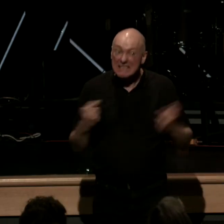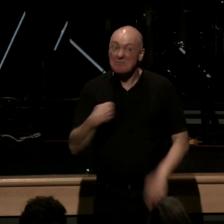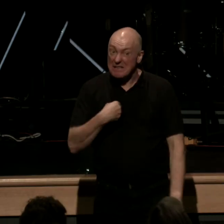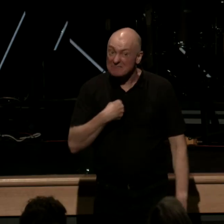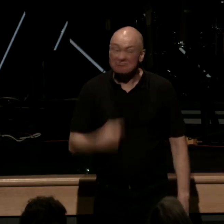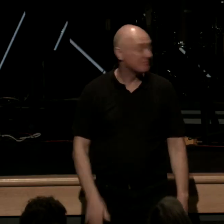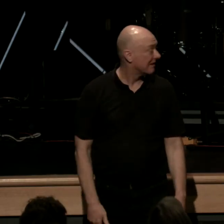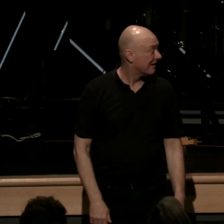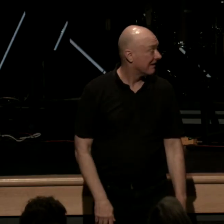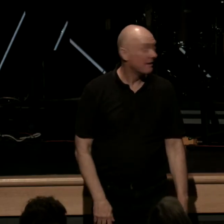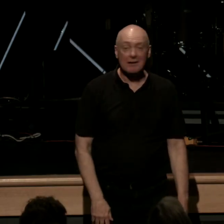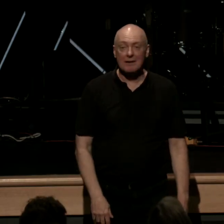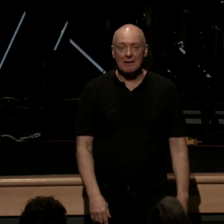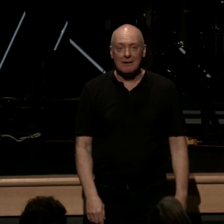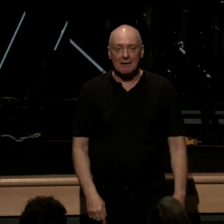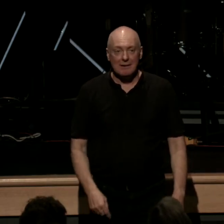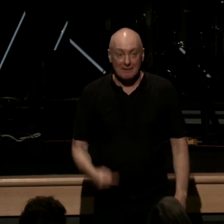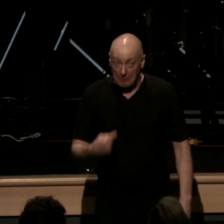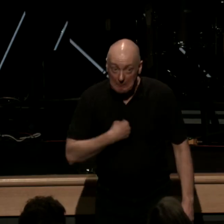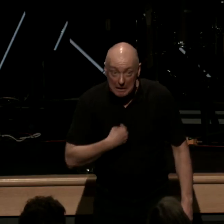this hasn't got me anywhere good ever